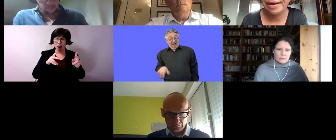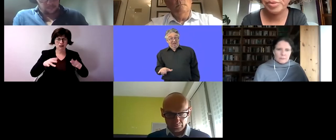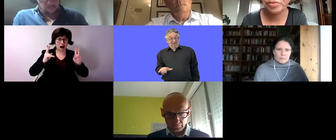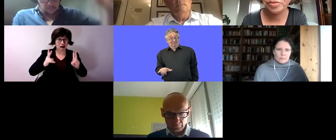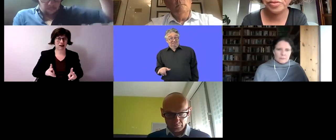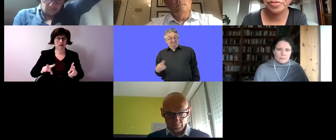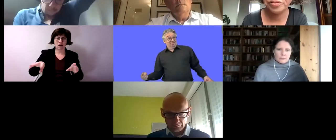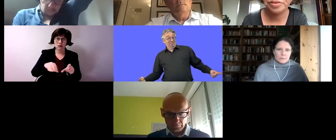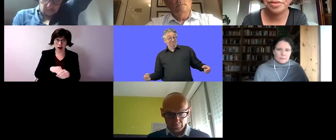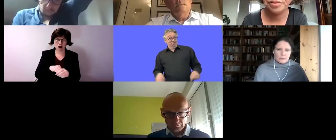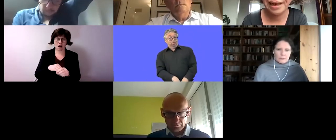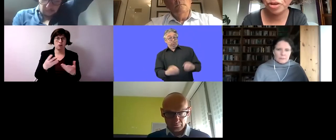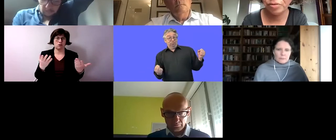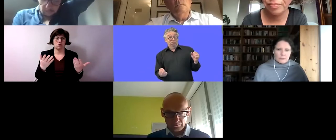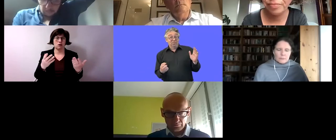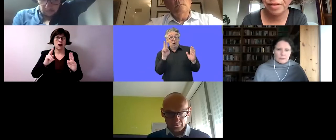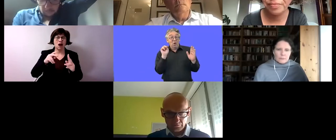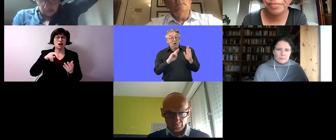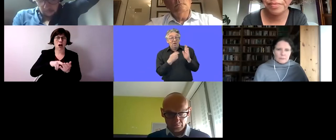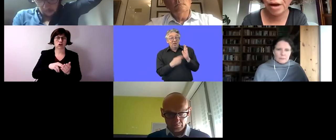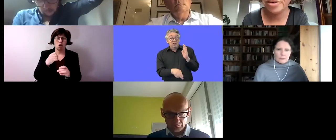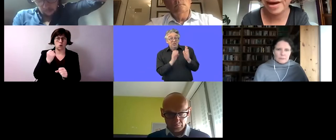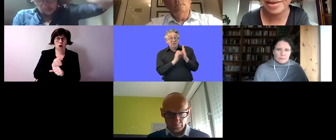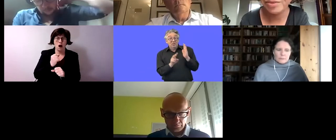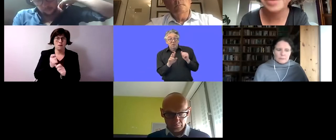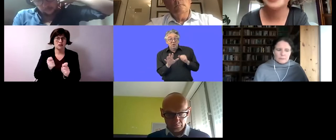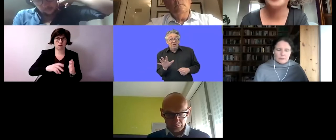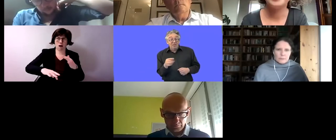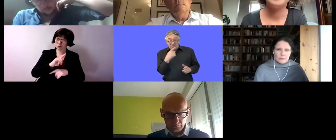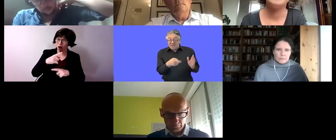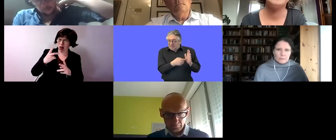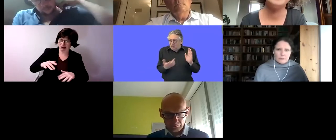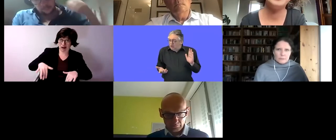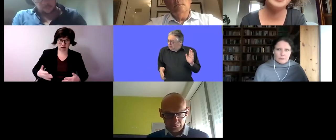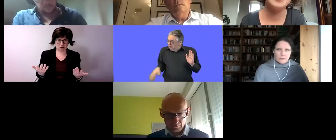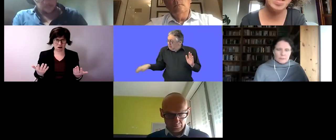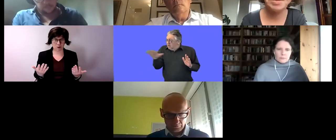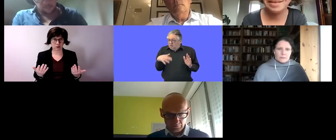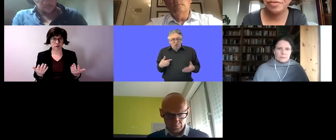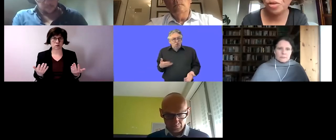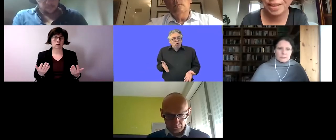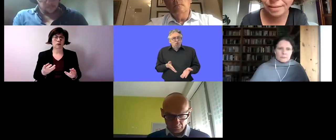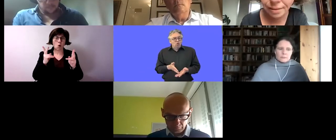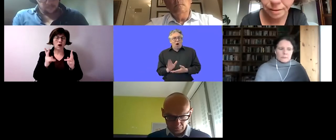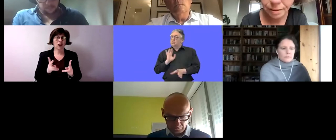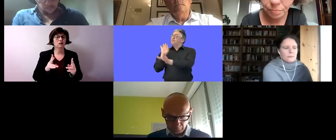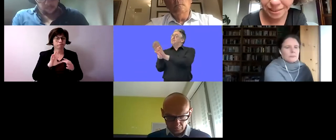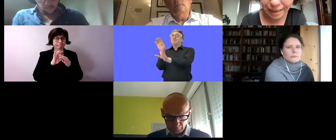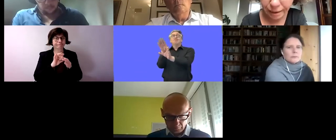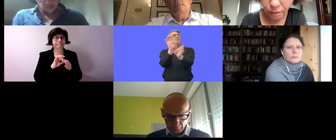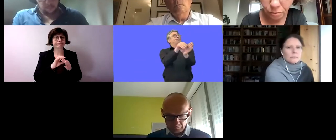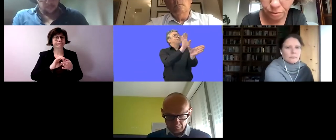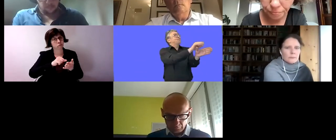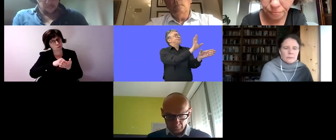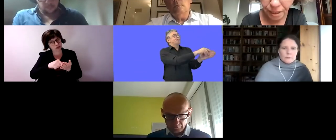said that participation is a human right everybody has the right to participation also in the